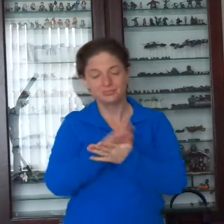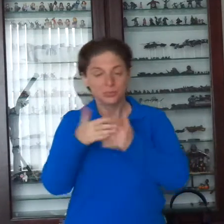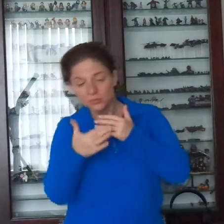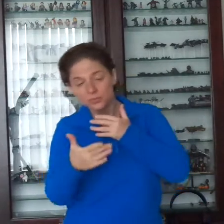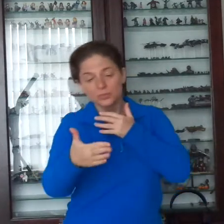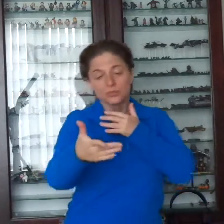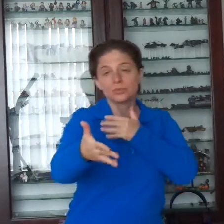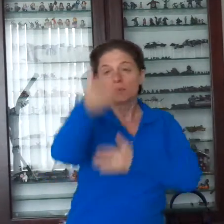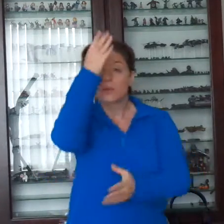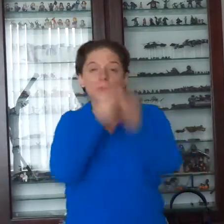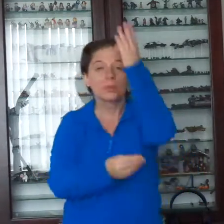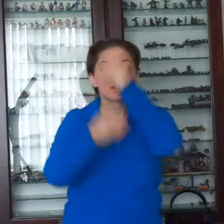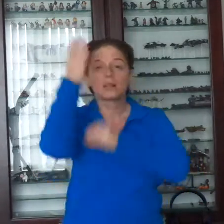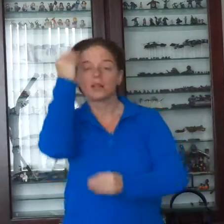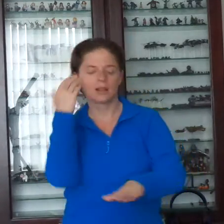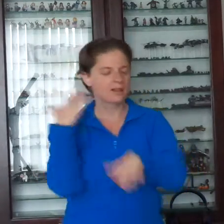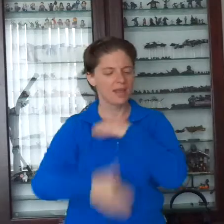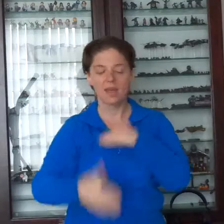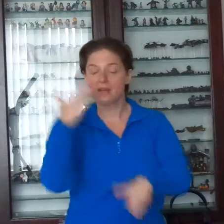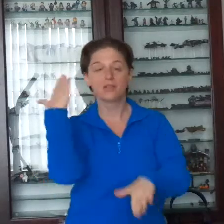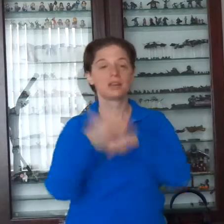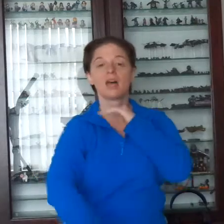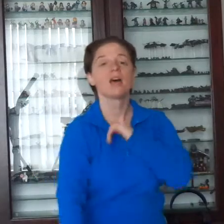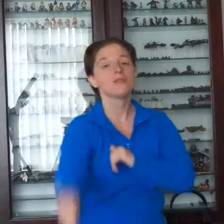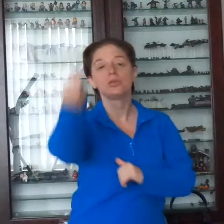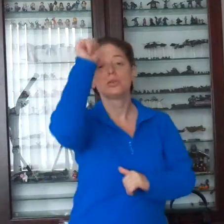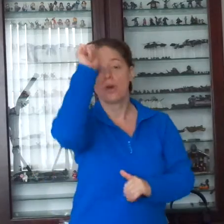you will never, never, never know me,